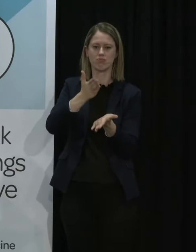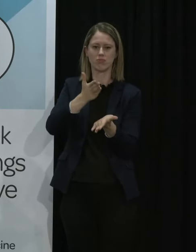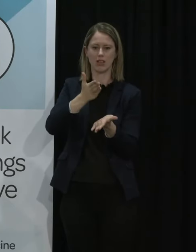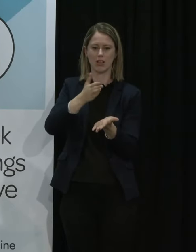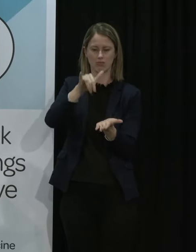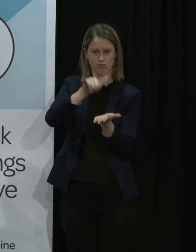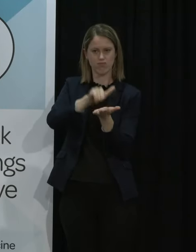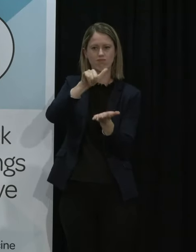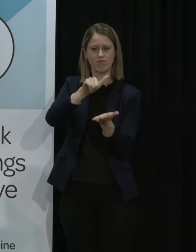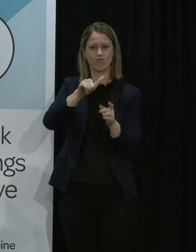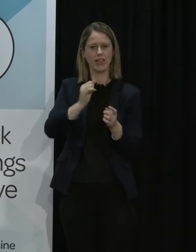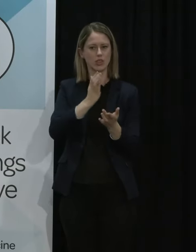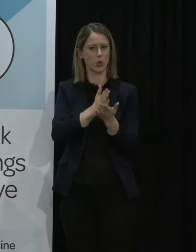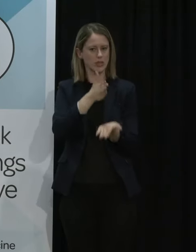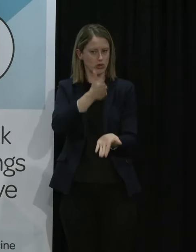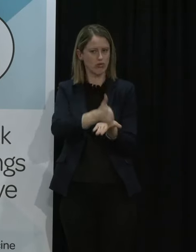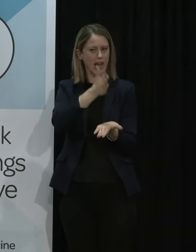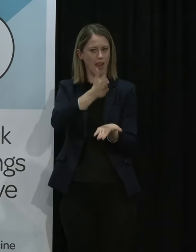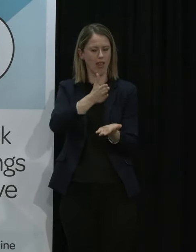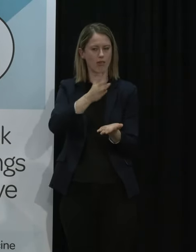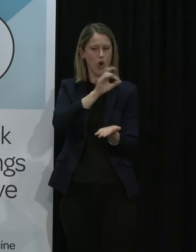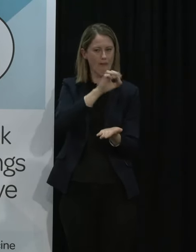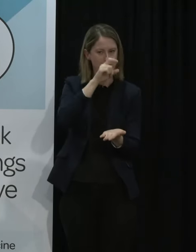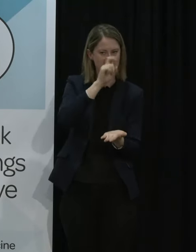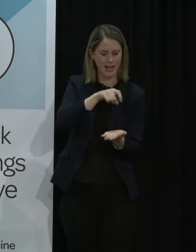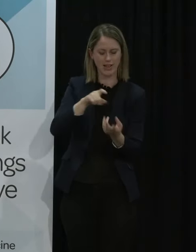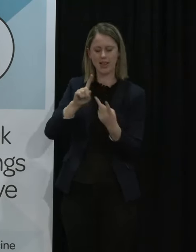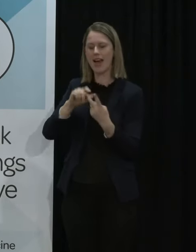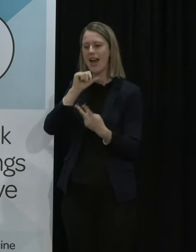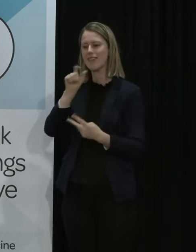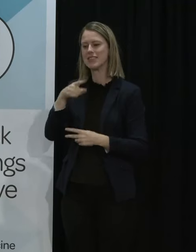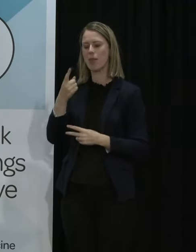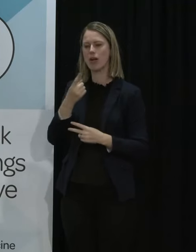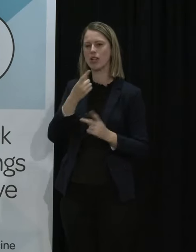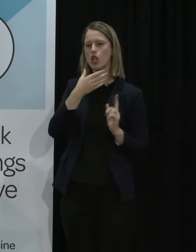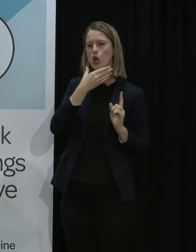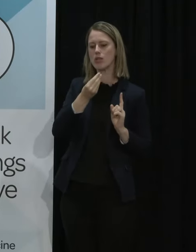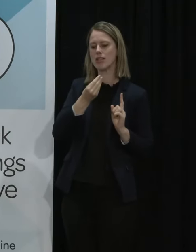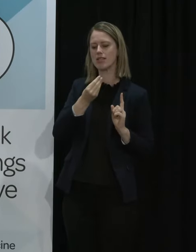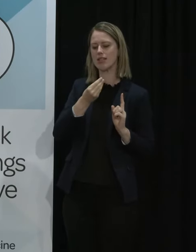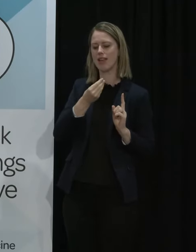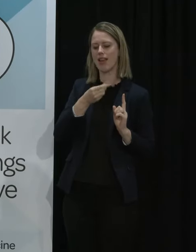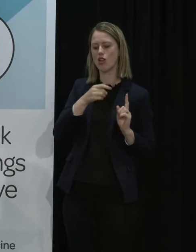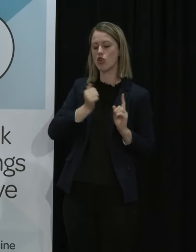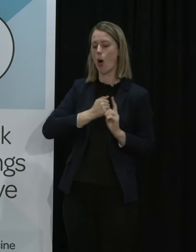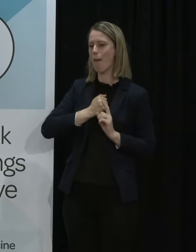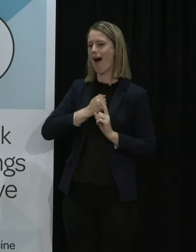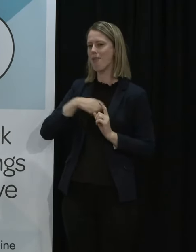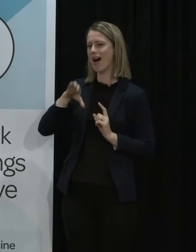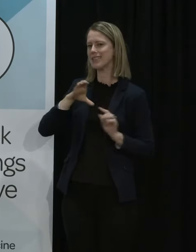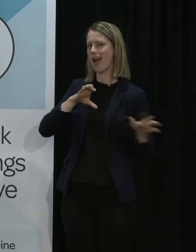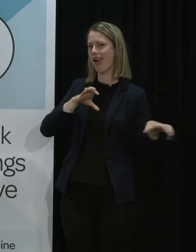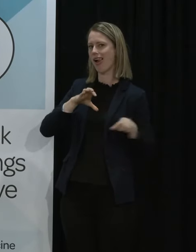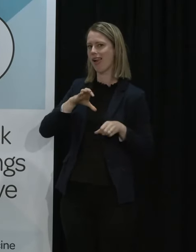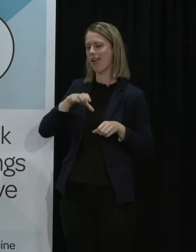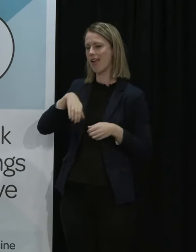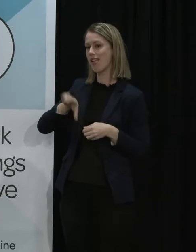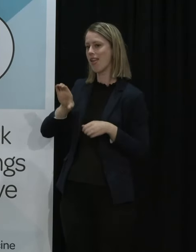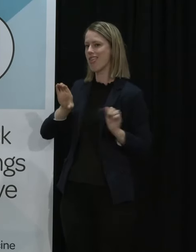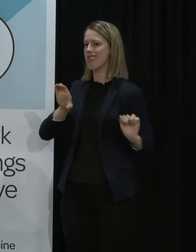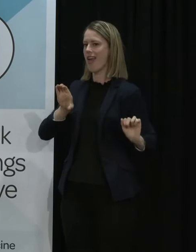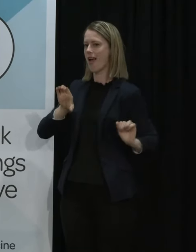ensure that it is a legitimate pass the second issue is if someone uses a legitimate pass but it's not theirs and that's where at any point